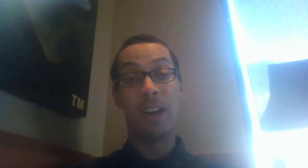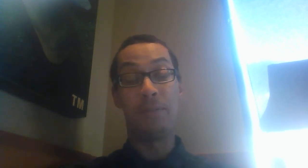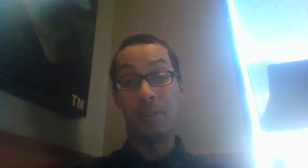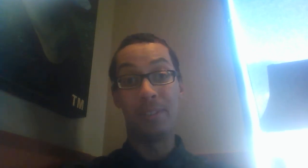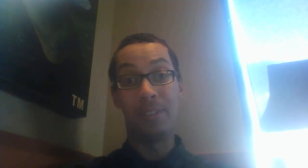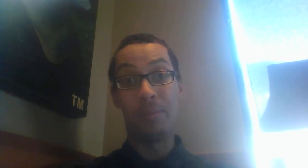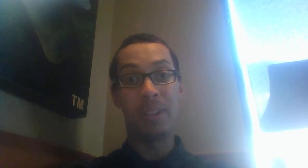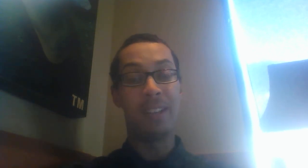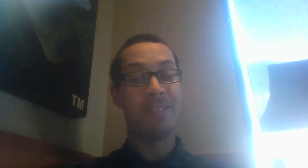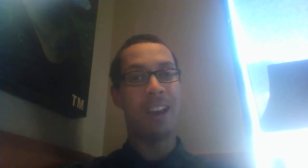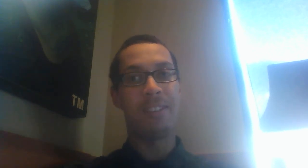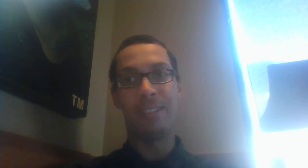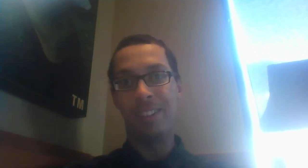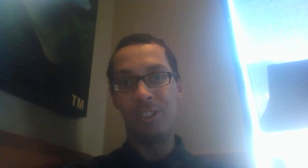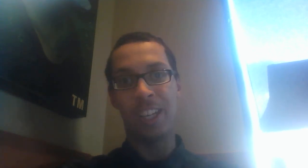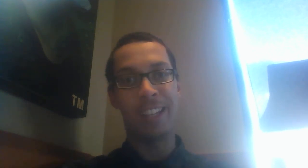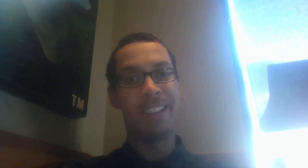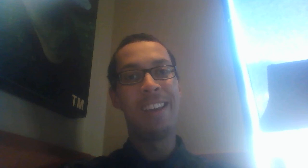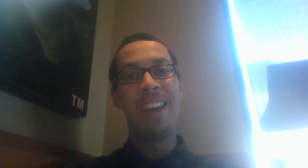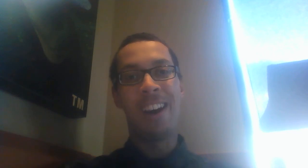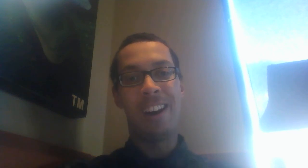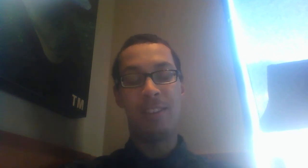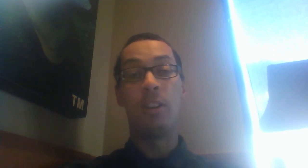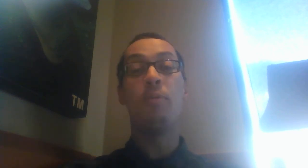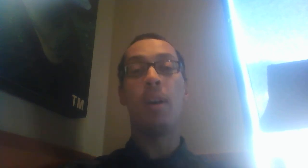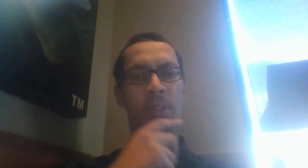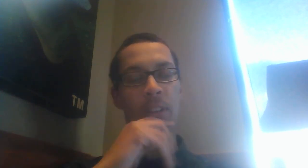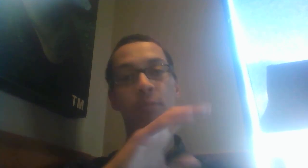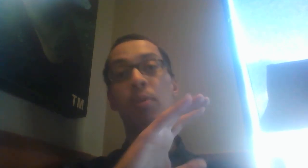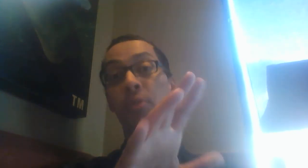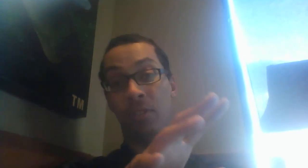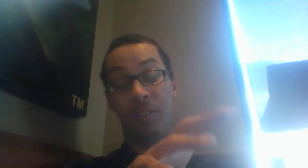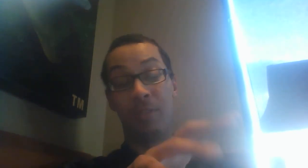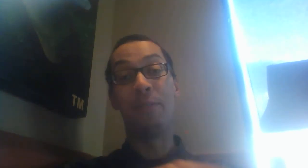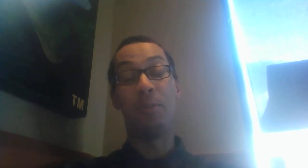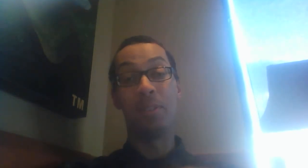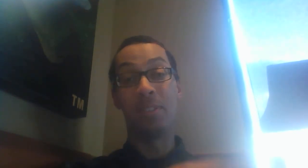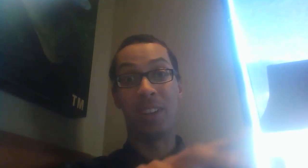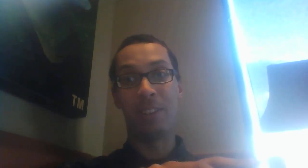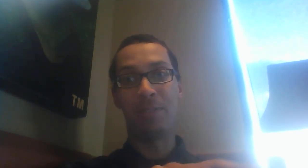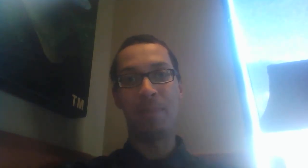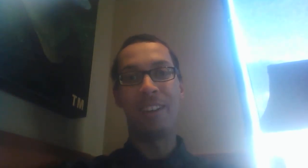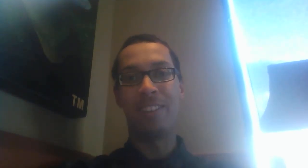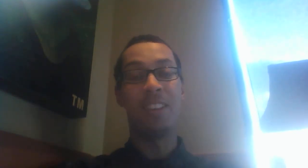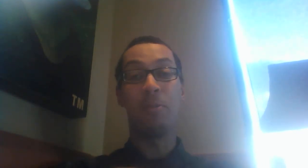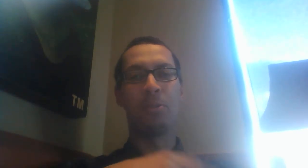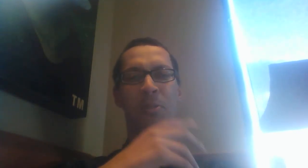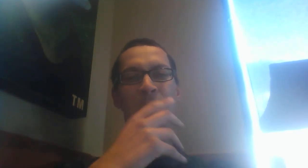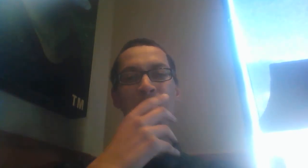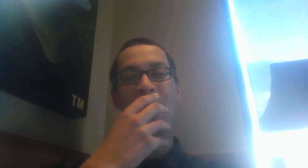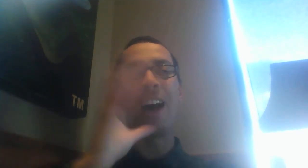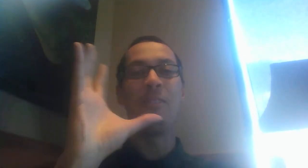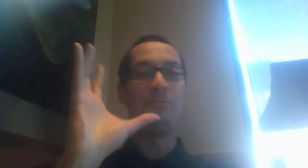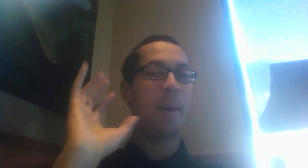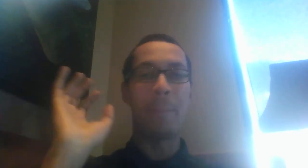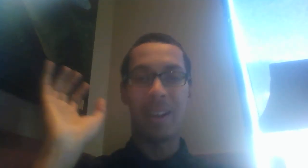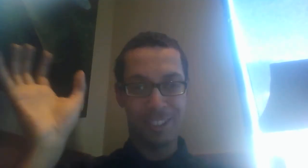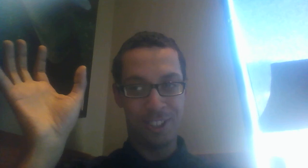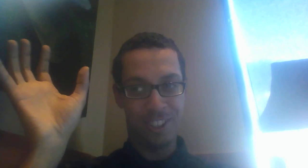thought Domhnall Grayson's and the chicken, uh, no, no, I'm sorry, the rooster, I thought was the funniest thing in America, because they're all sort of loud and rambunctious.